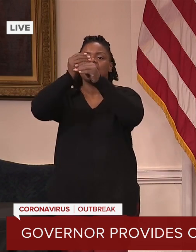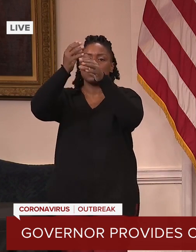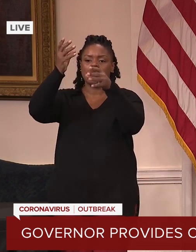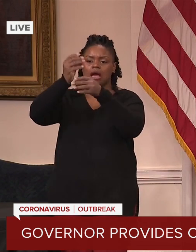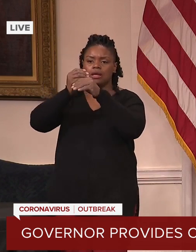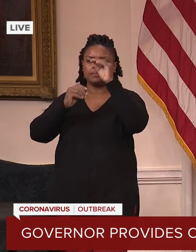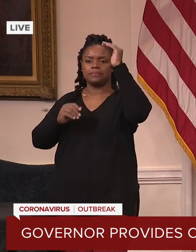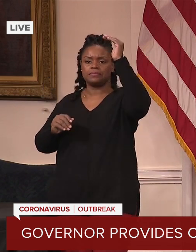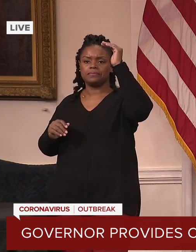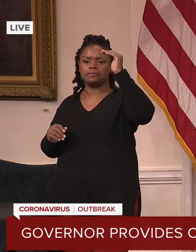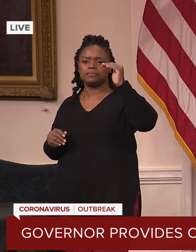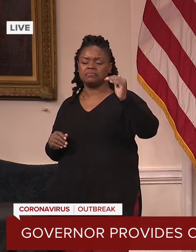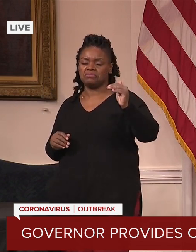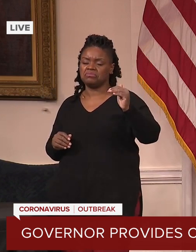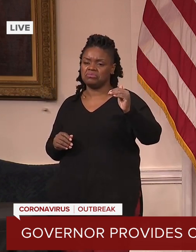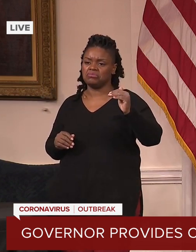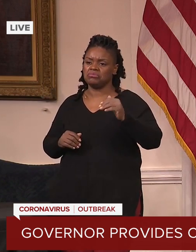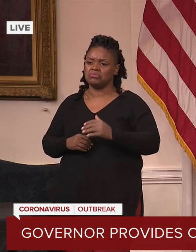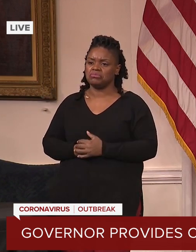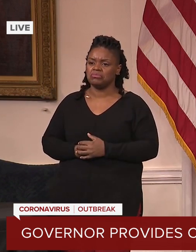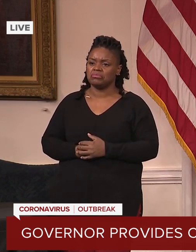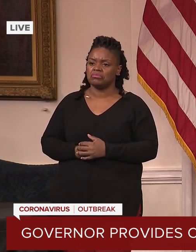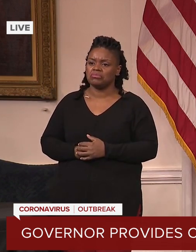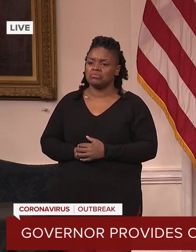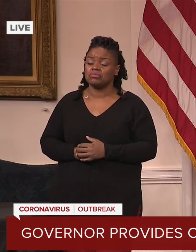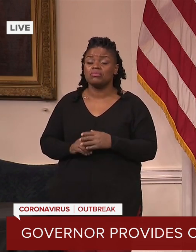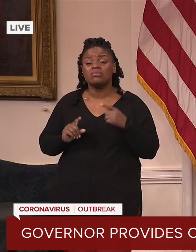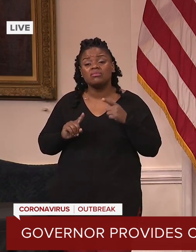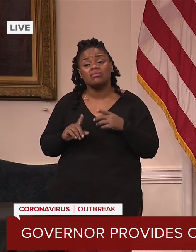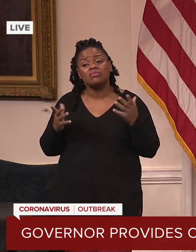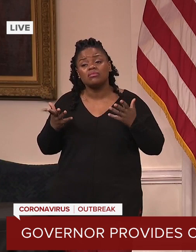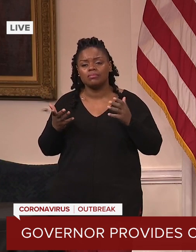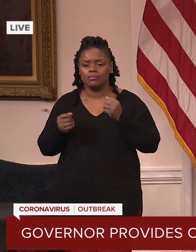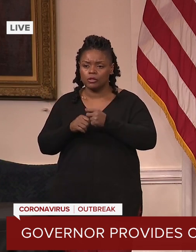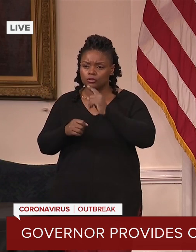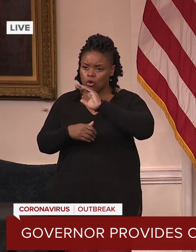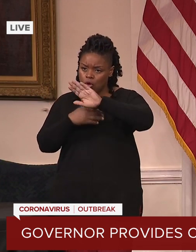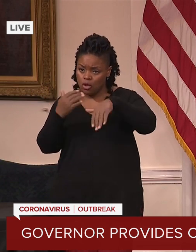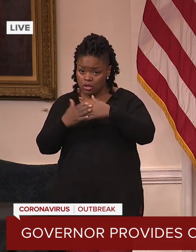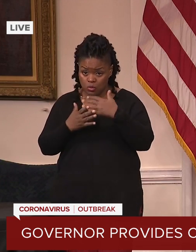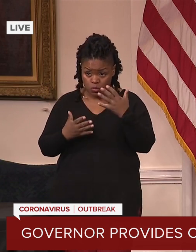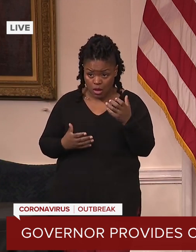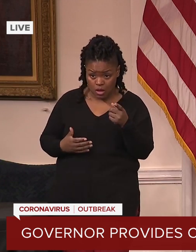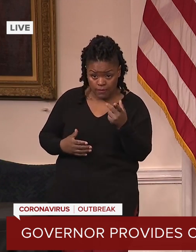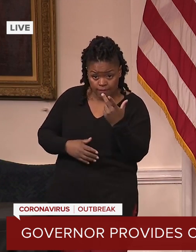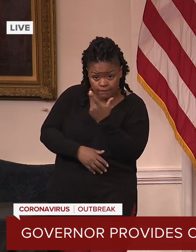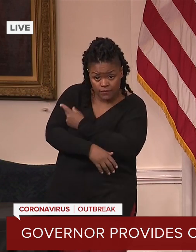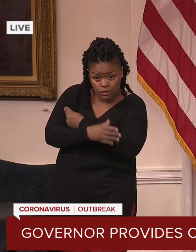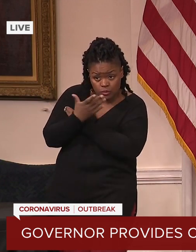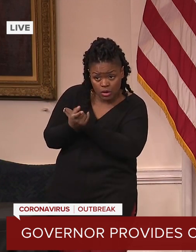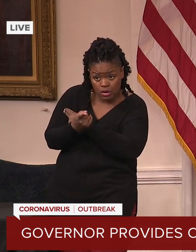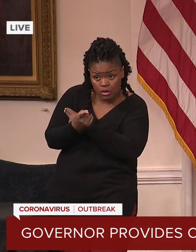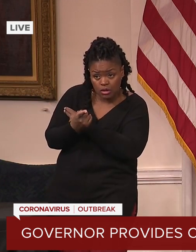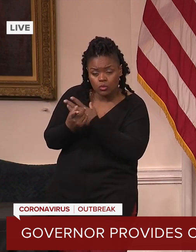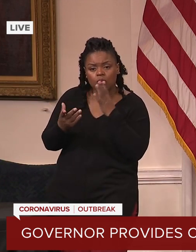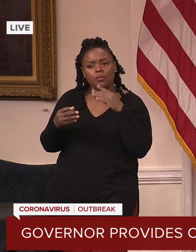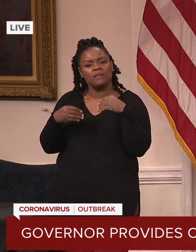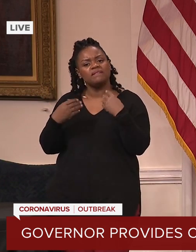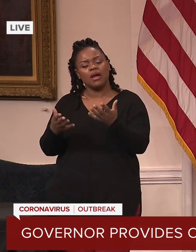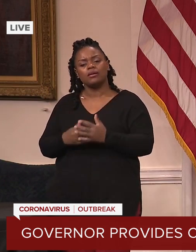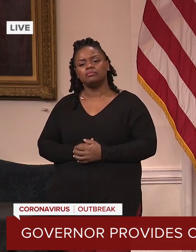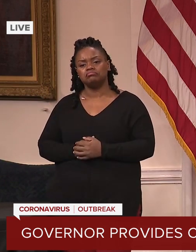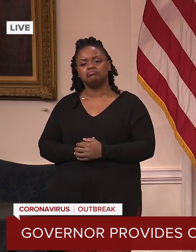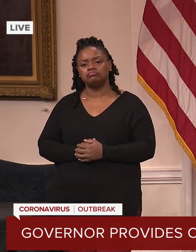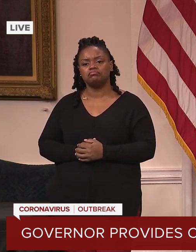to be making sure that every Marylander who wants a vaccine will have access to it. We encourage